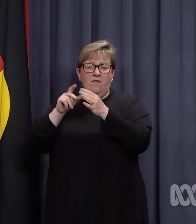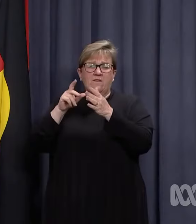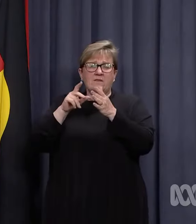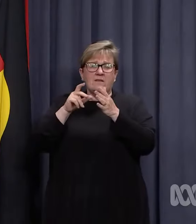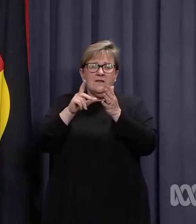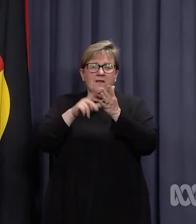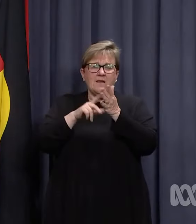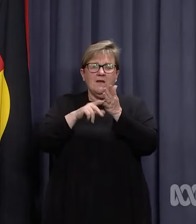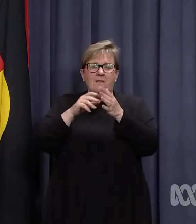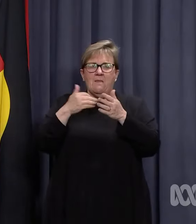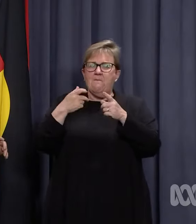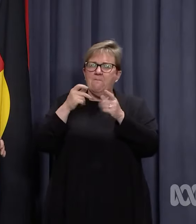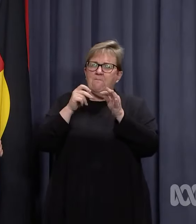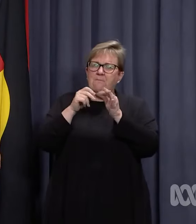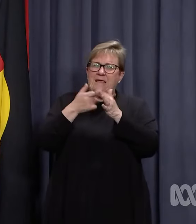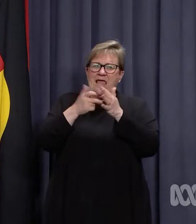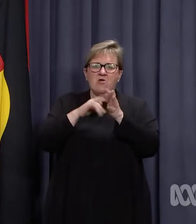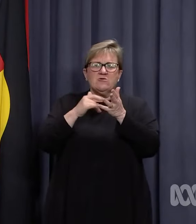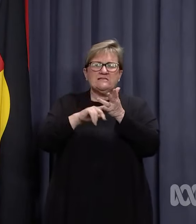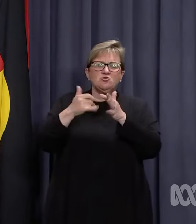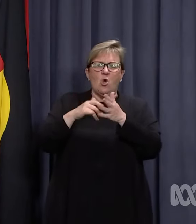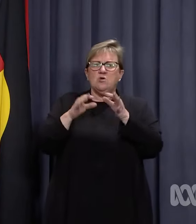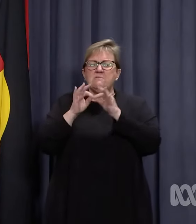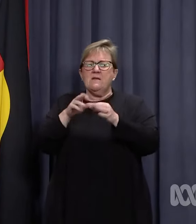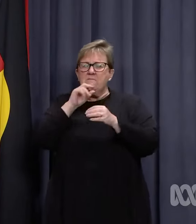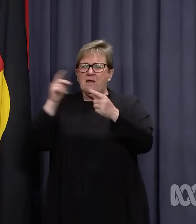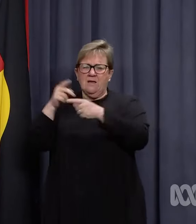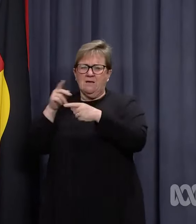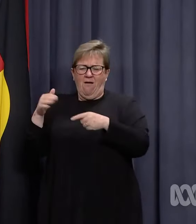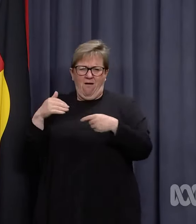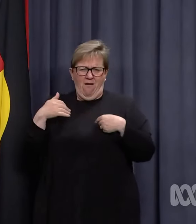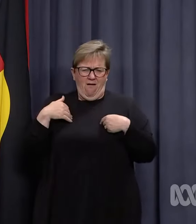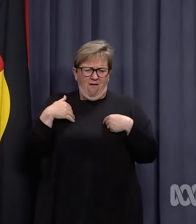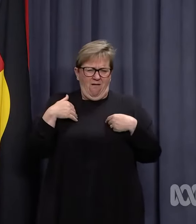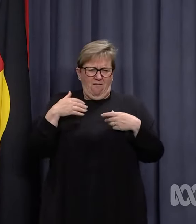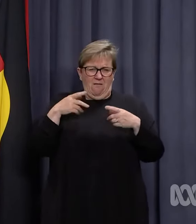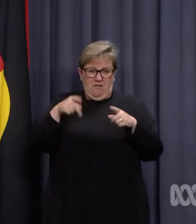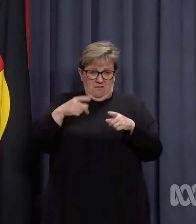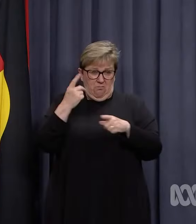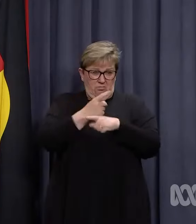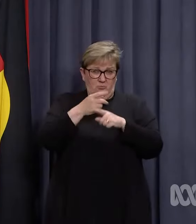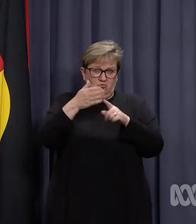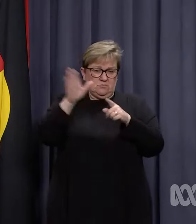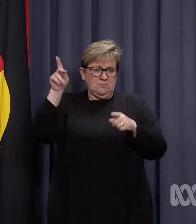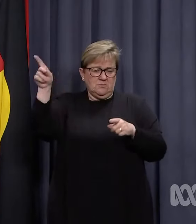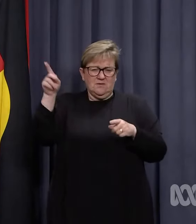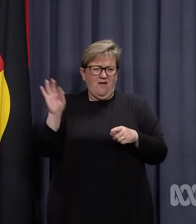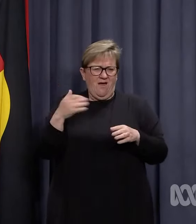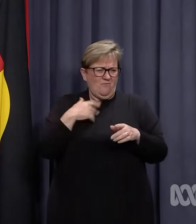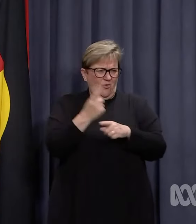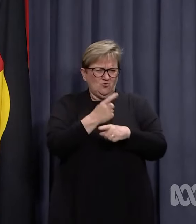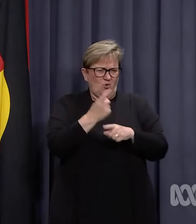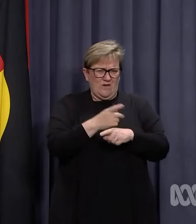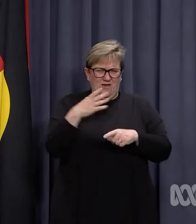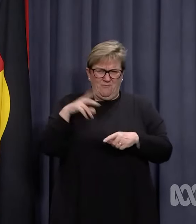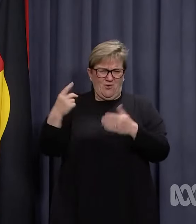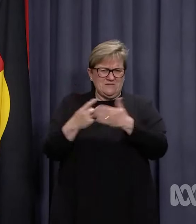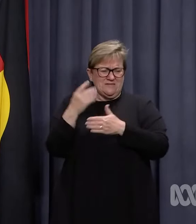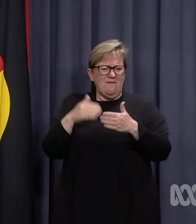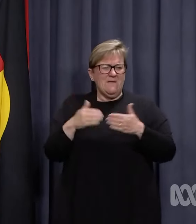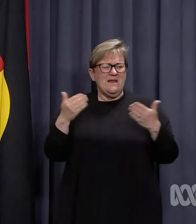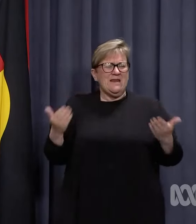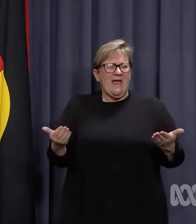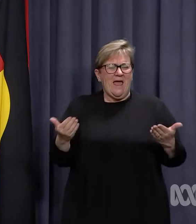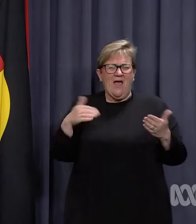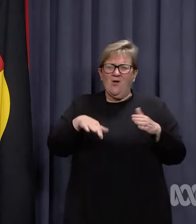with billionaire Kerry Stokes? Well, I'm not going to comment on what is currently literally happening at the moment